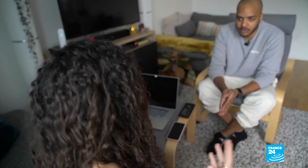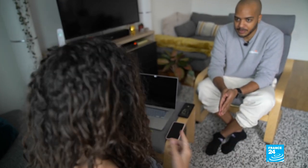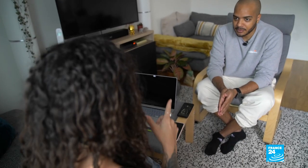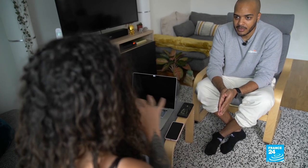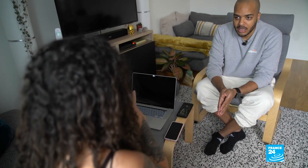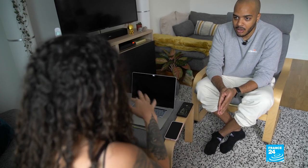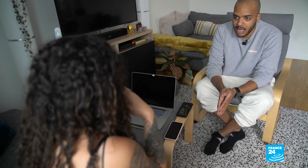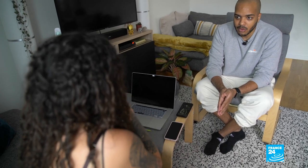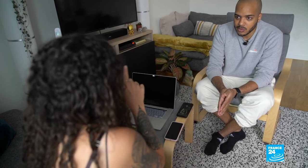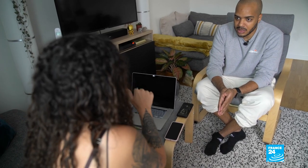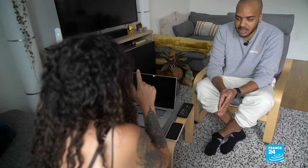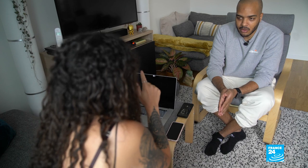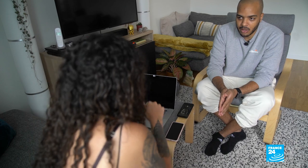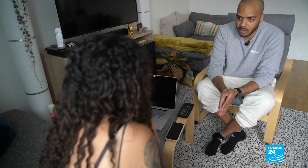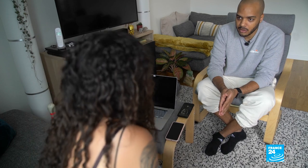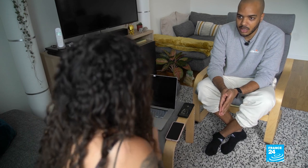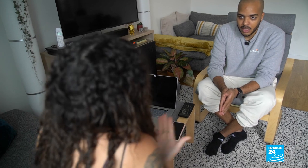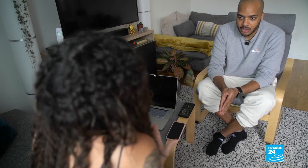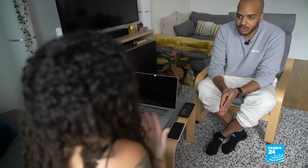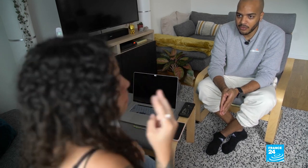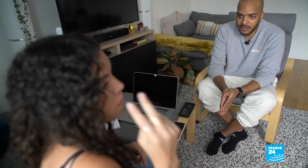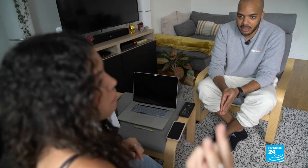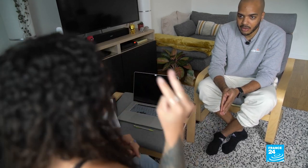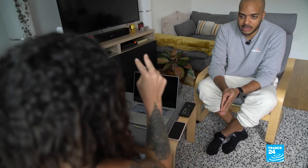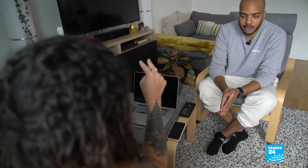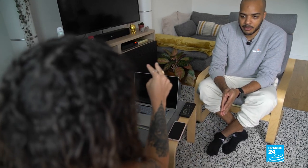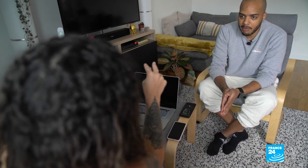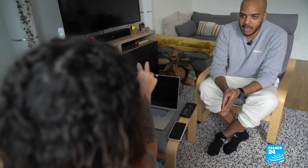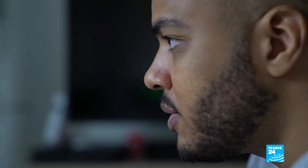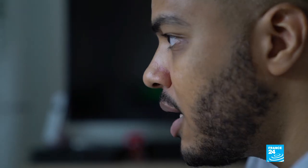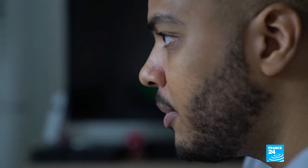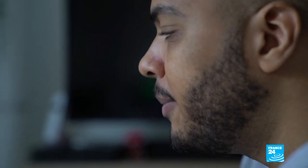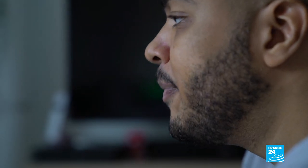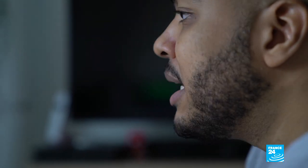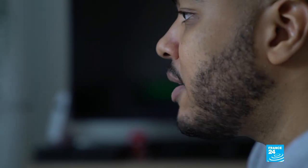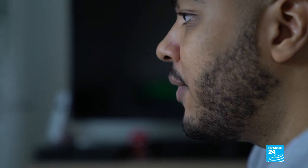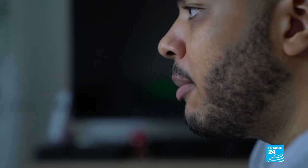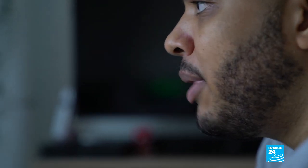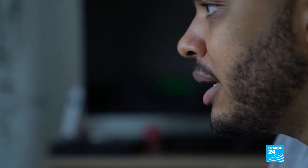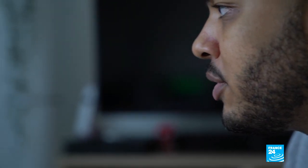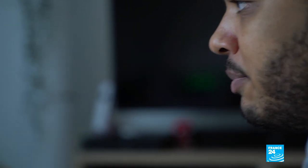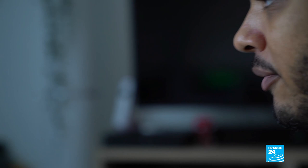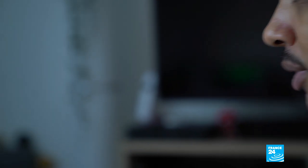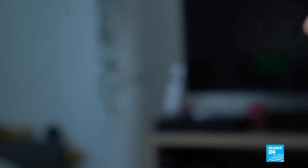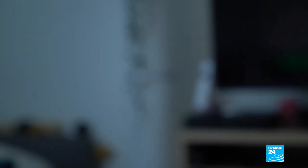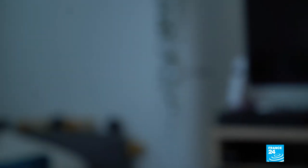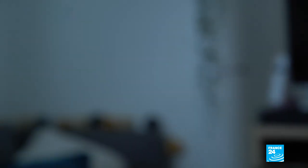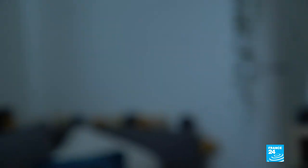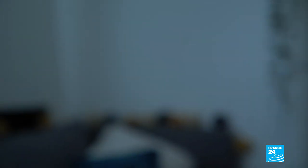The two are due to perform on stage very soon, and just like with any show, rehearsals are key. Elodie needs to make sure that her